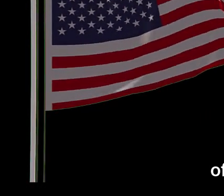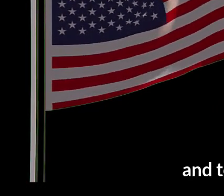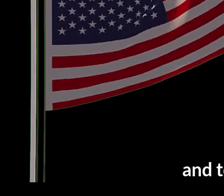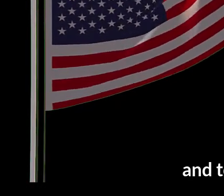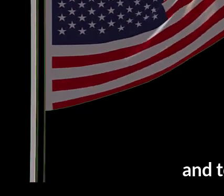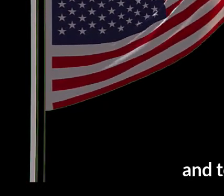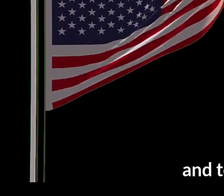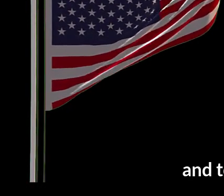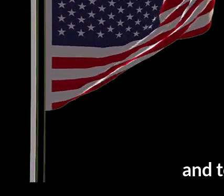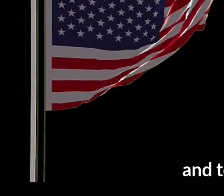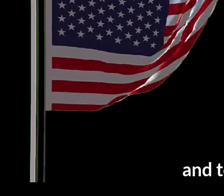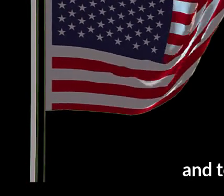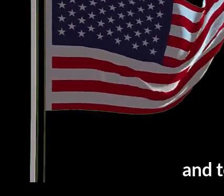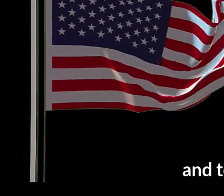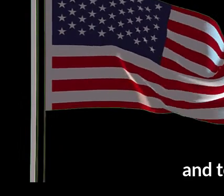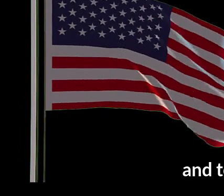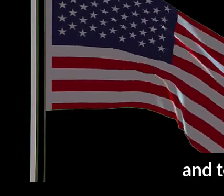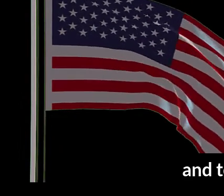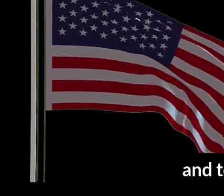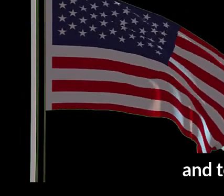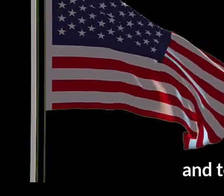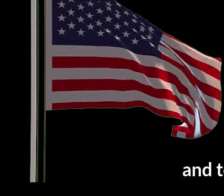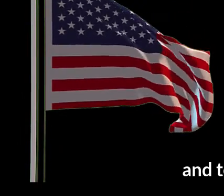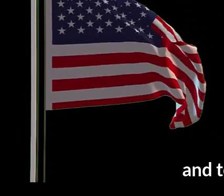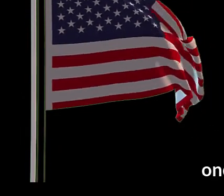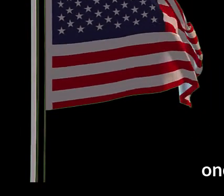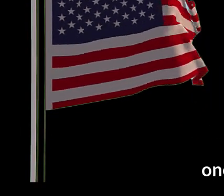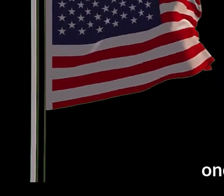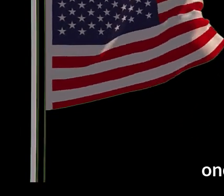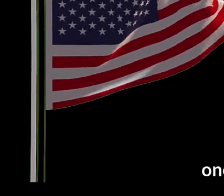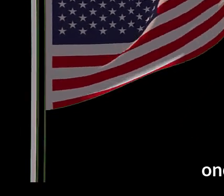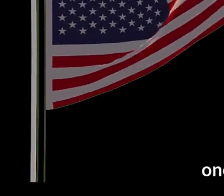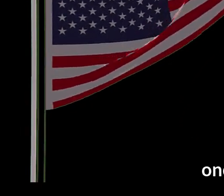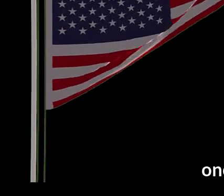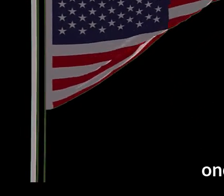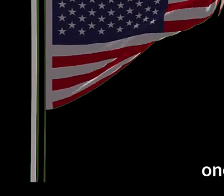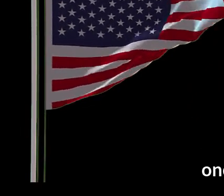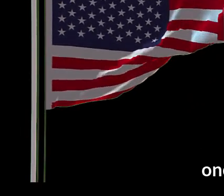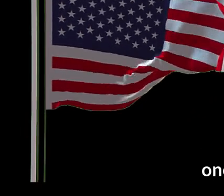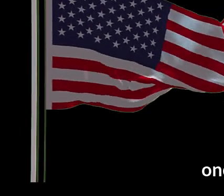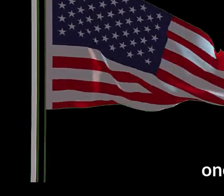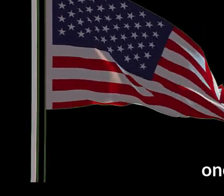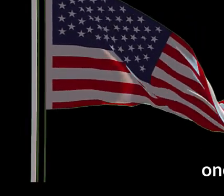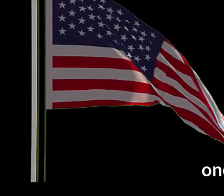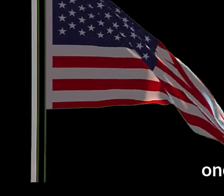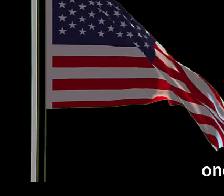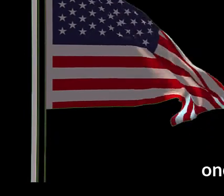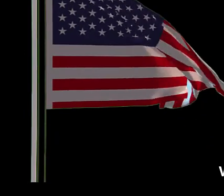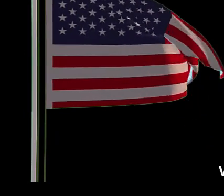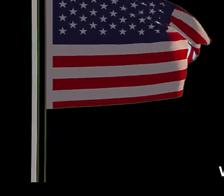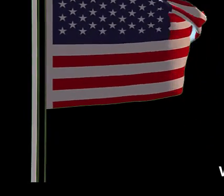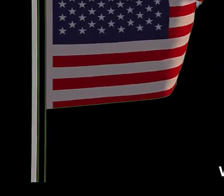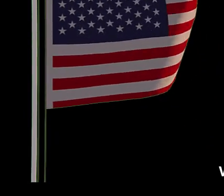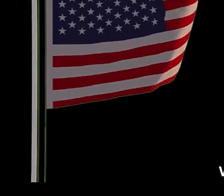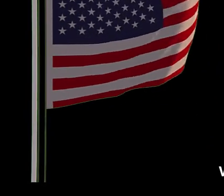and to the republic for which it stands one nation under god indivisible